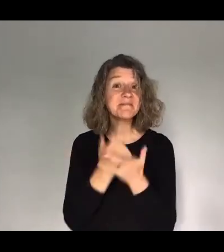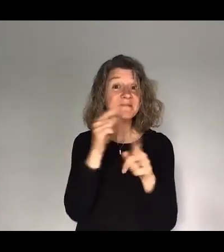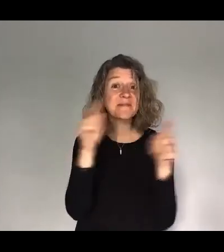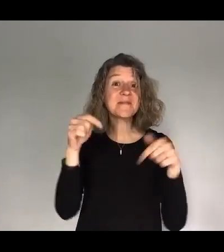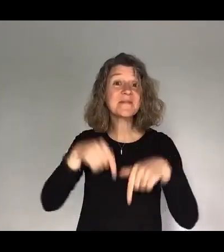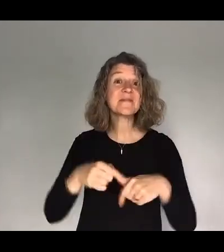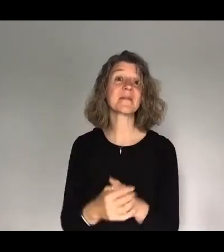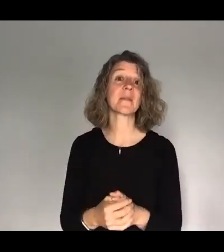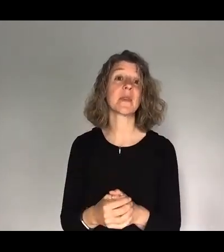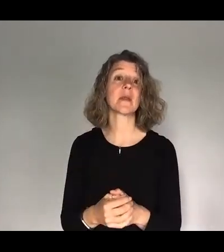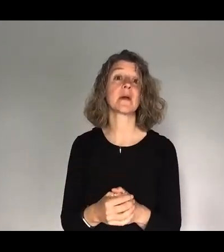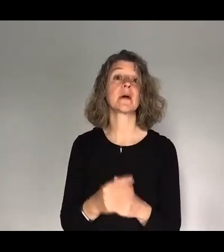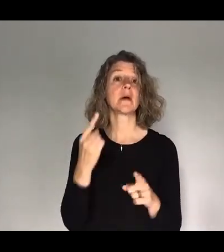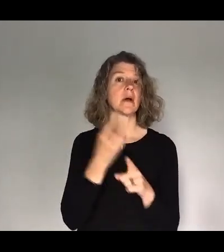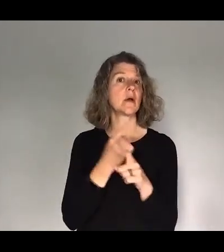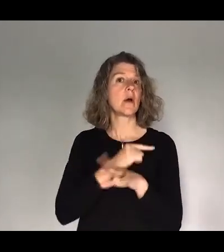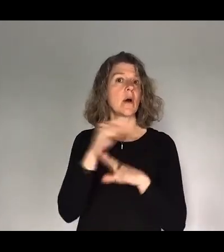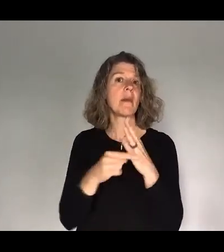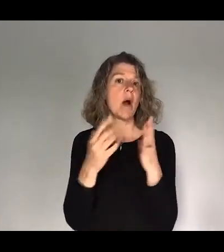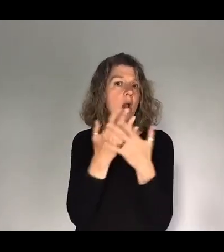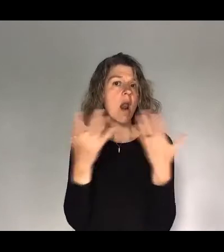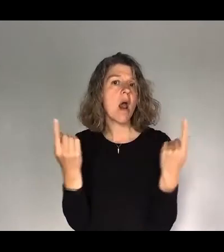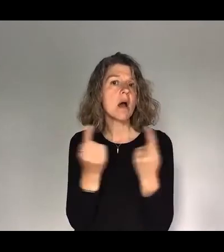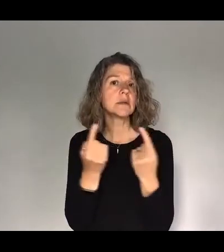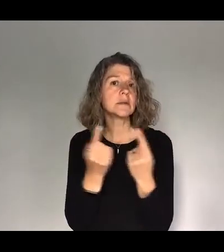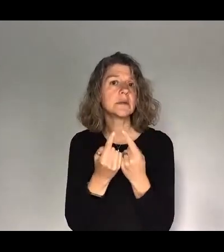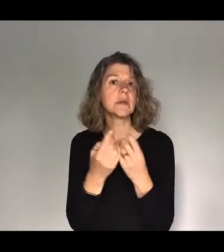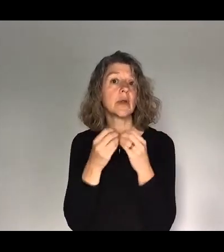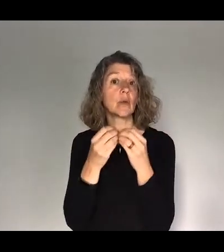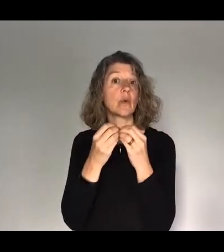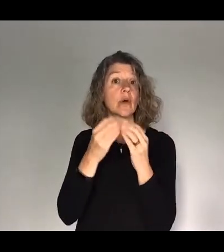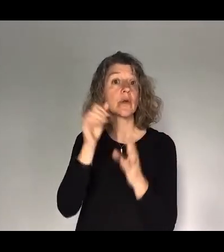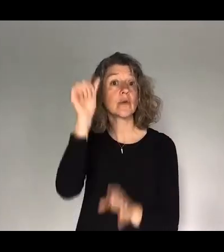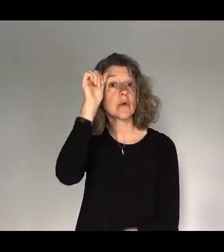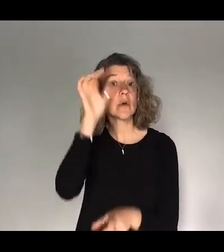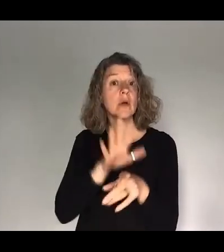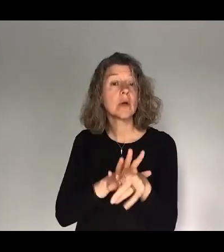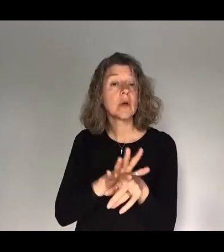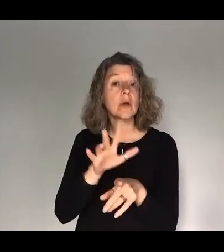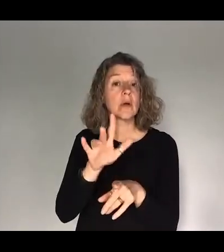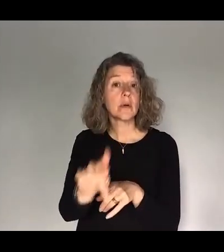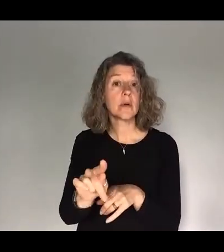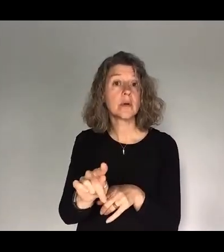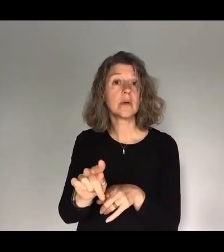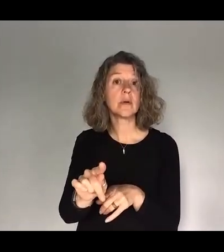We've been talking about a lot of things. It's worth to note next week. Yes, note. This is a very serious announcement for next week.